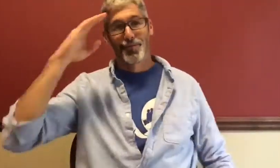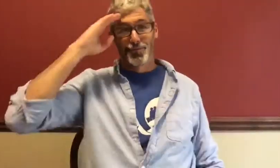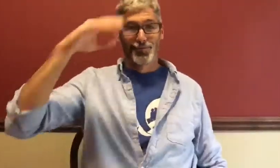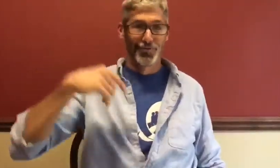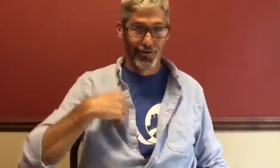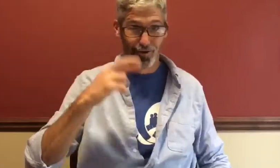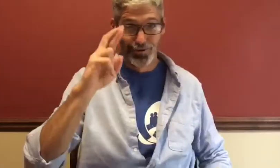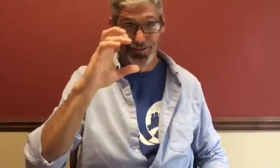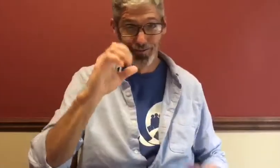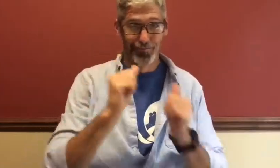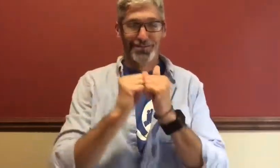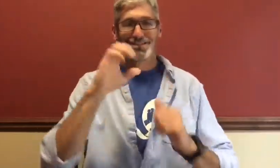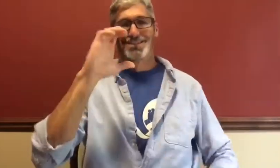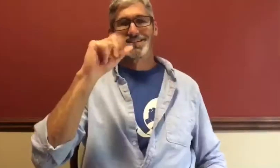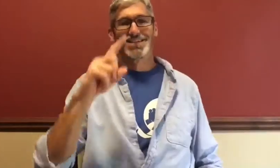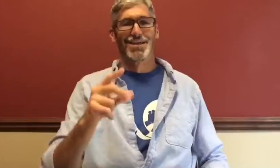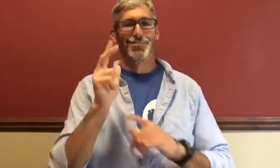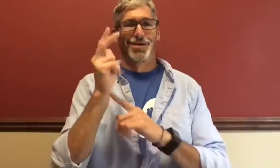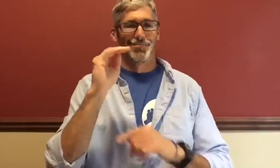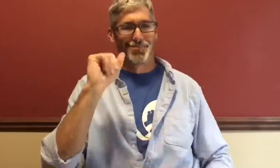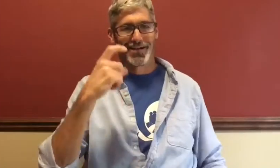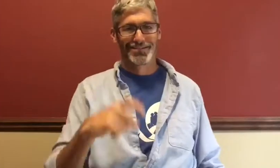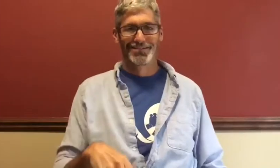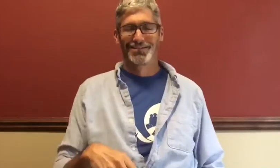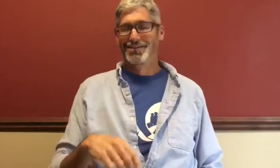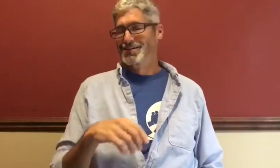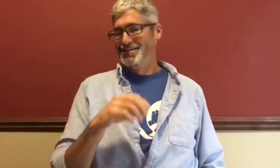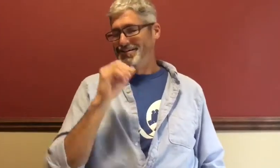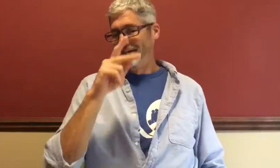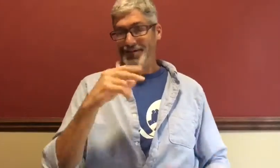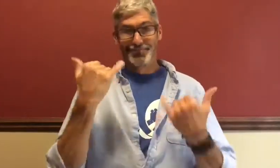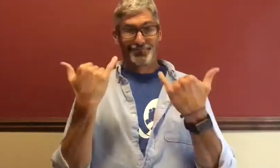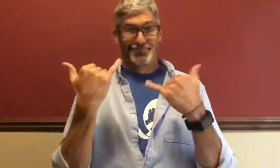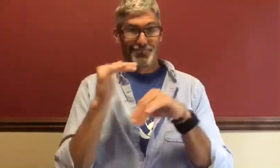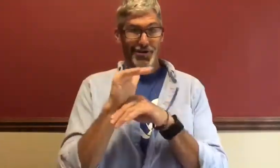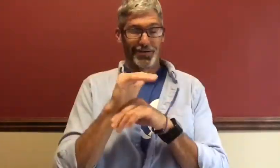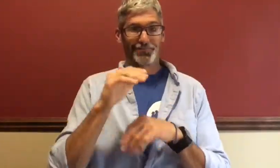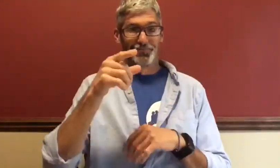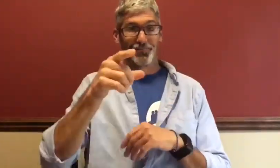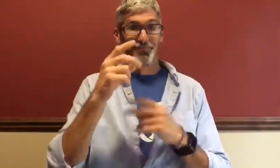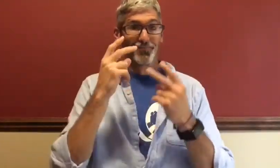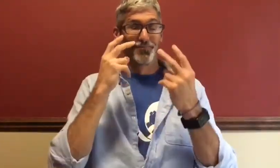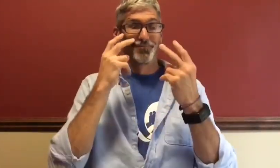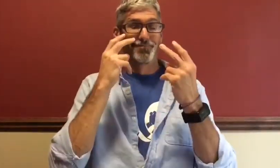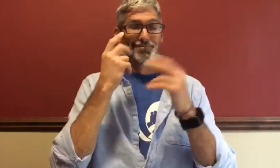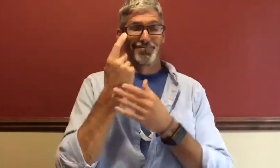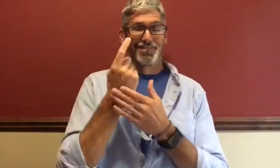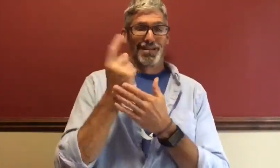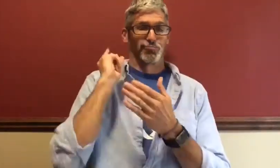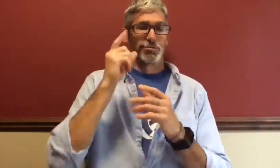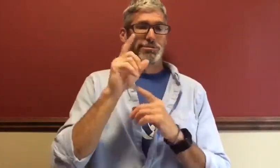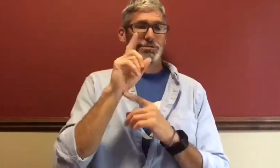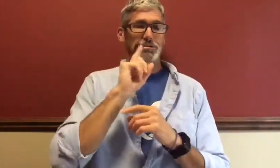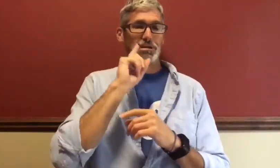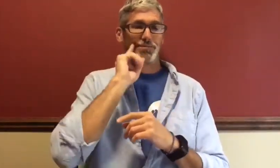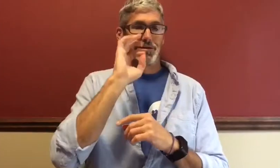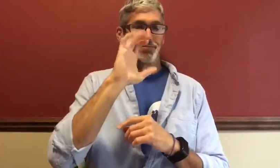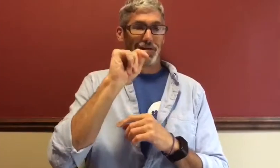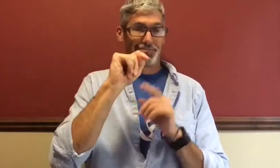Hello, I'm Ryan Commerson with CSD's 3 Minute Max. Alright, tonight, it's a continuance of last